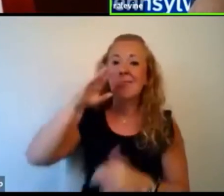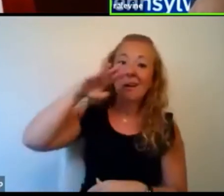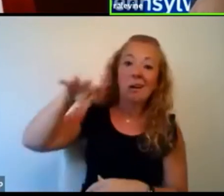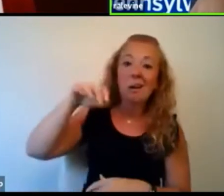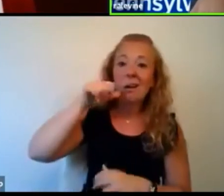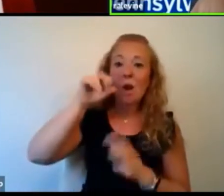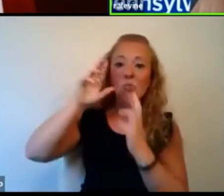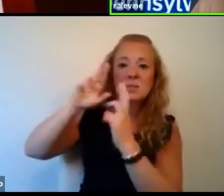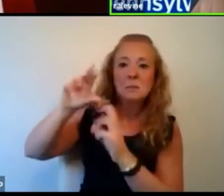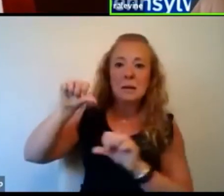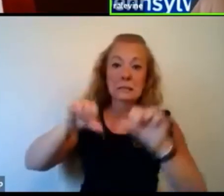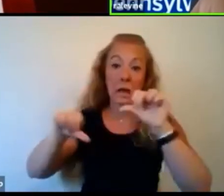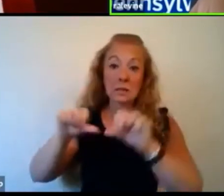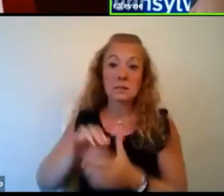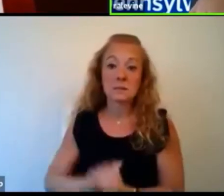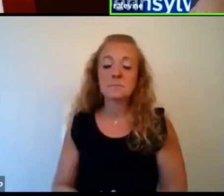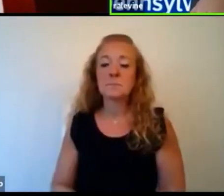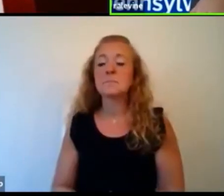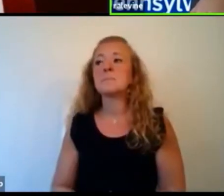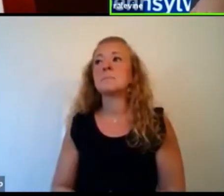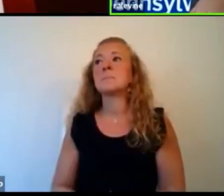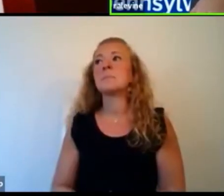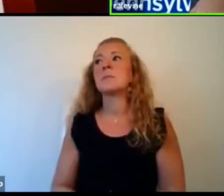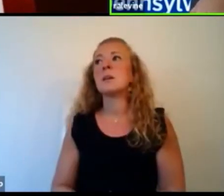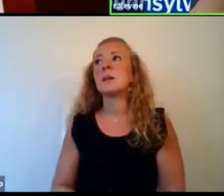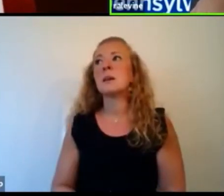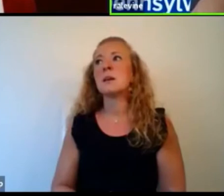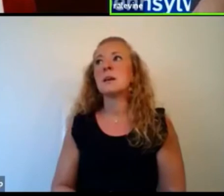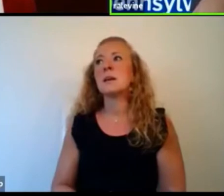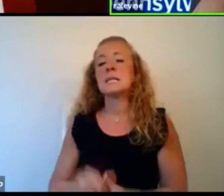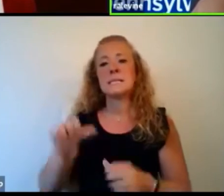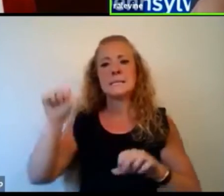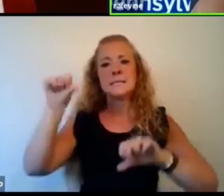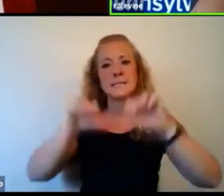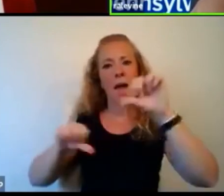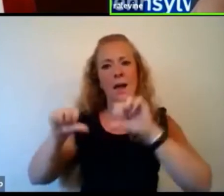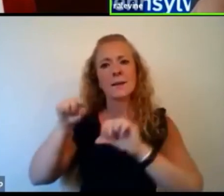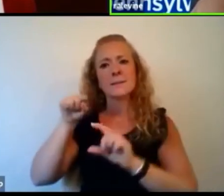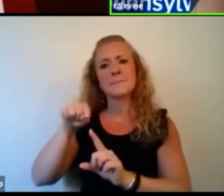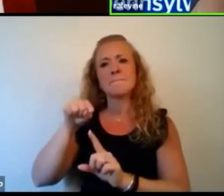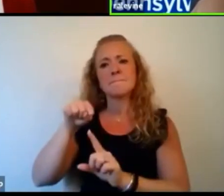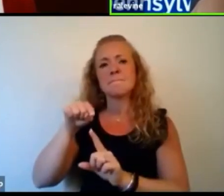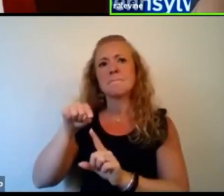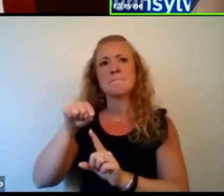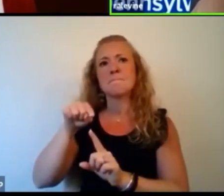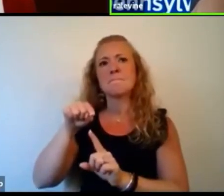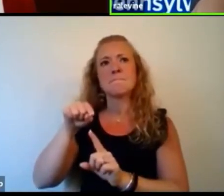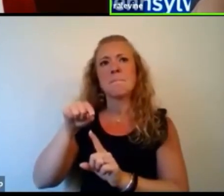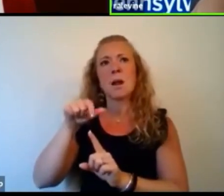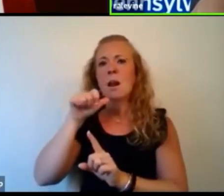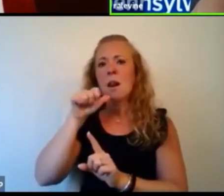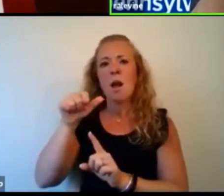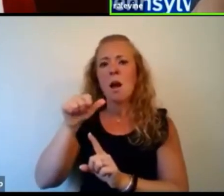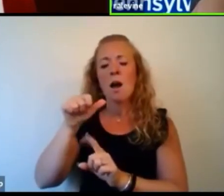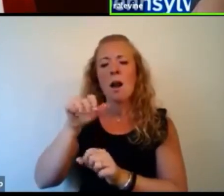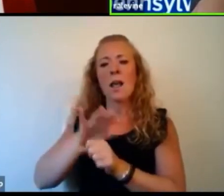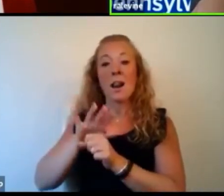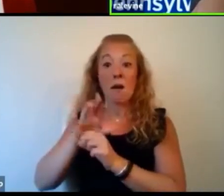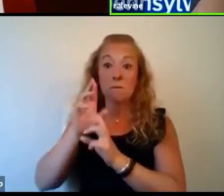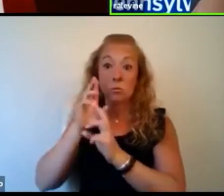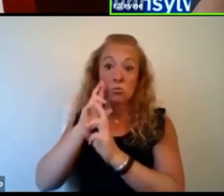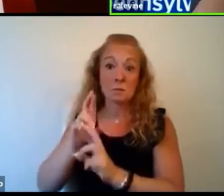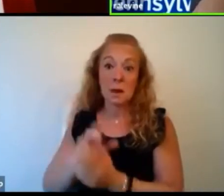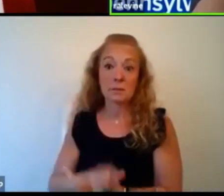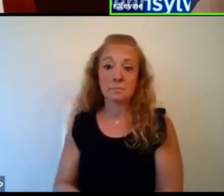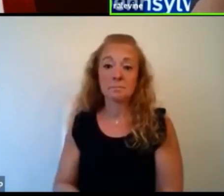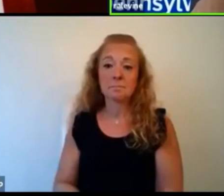And I, I, I think that, that science doesn't get, is not getting the respect that it deserves. And I don't